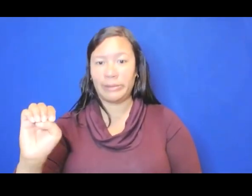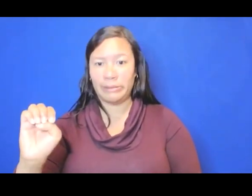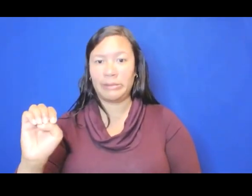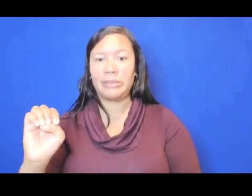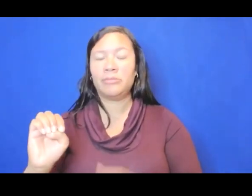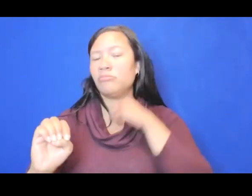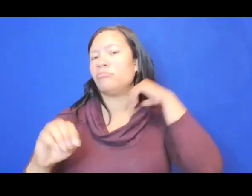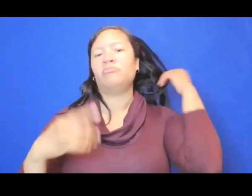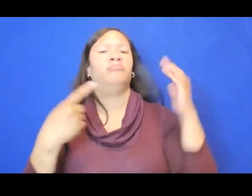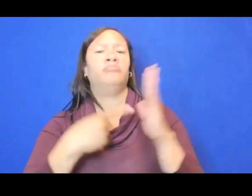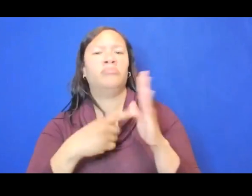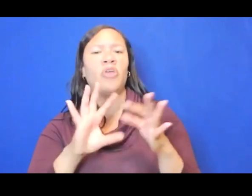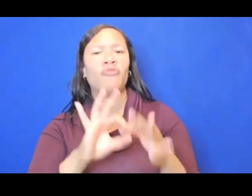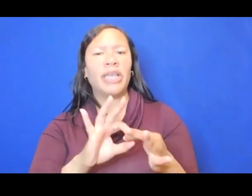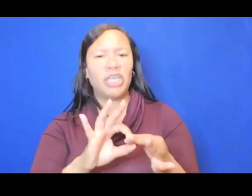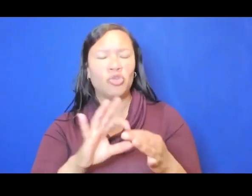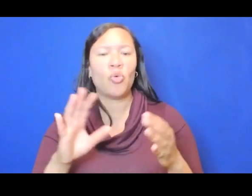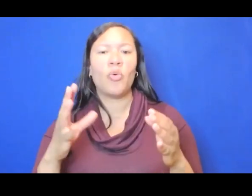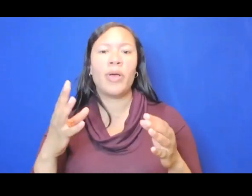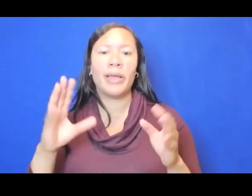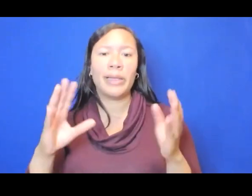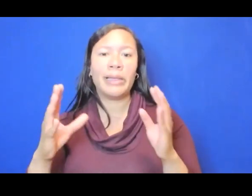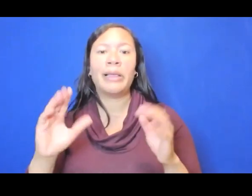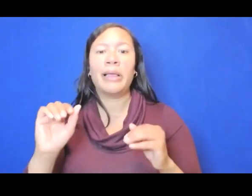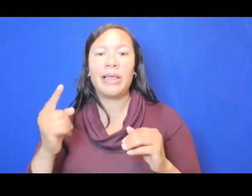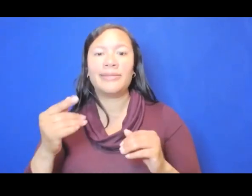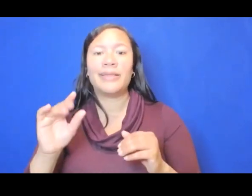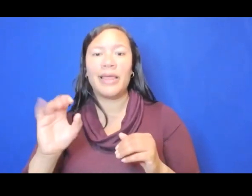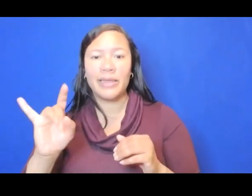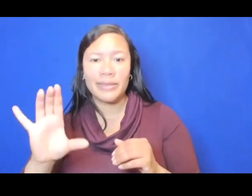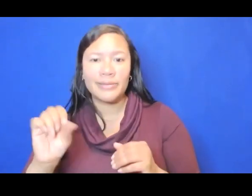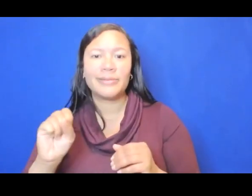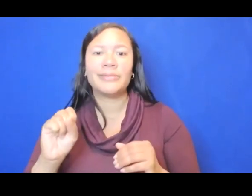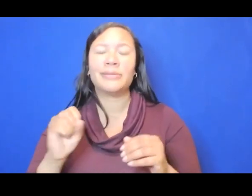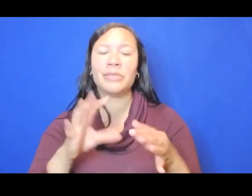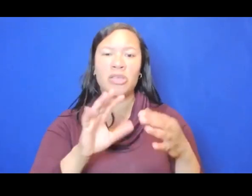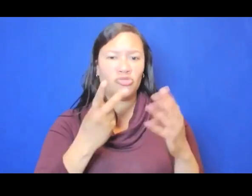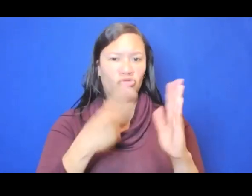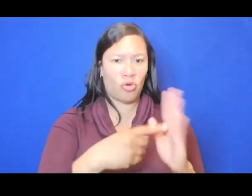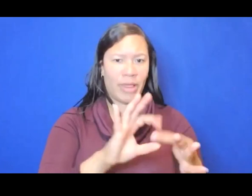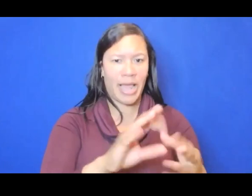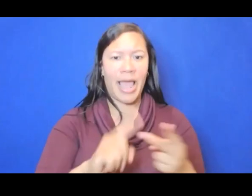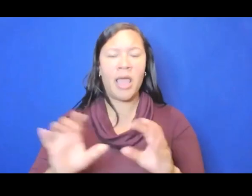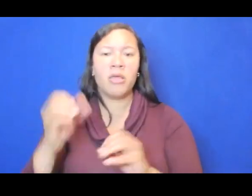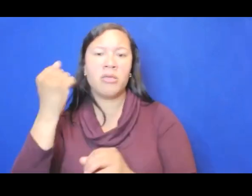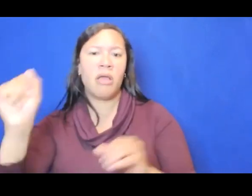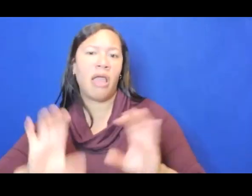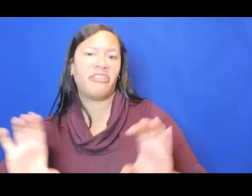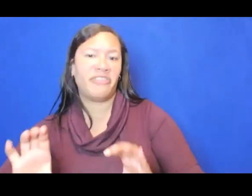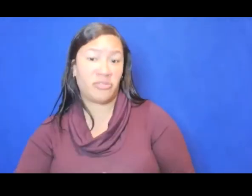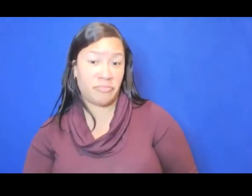relational aesthetic, aesthetics, and activism. But socially engaged work can also occur